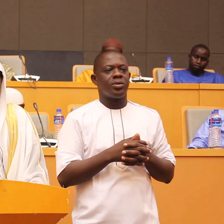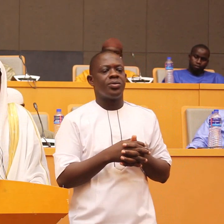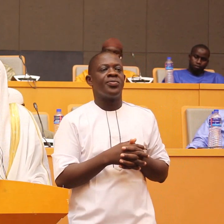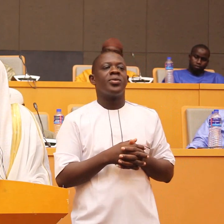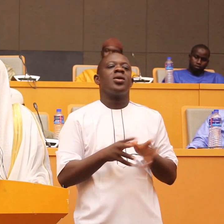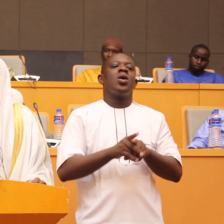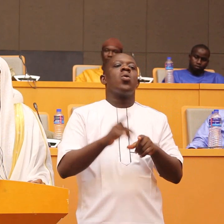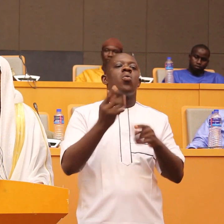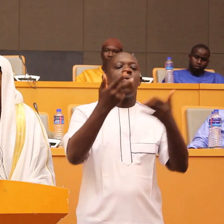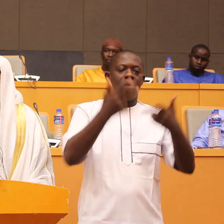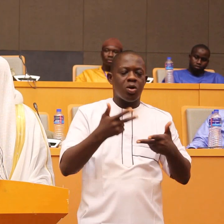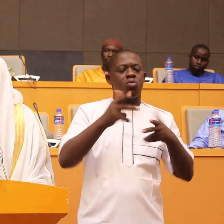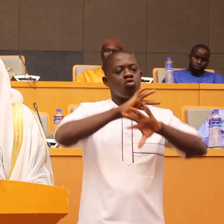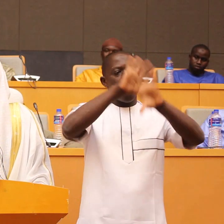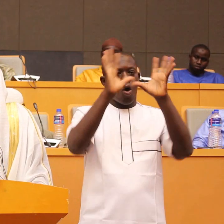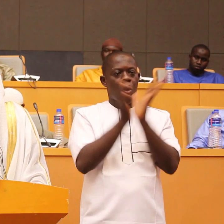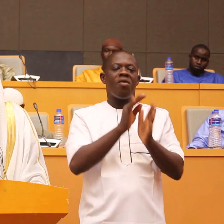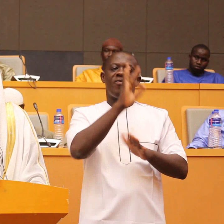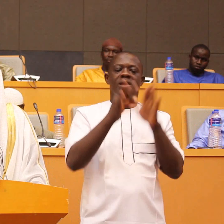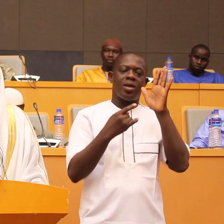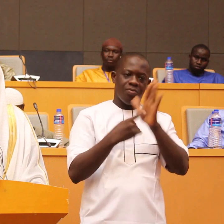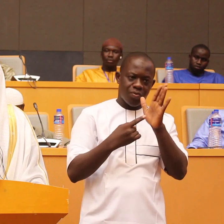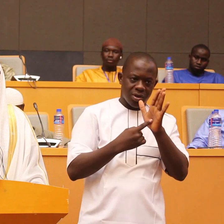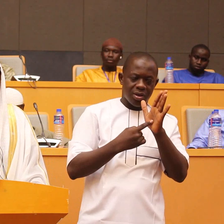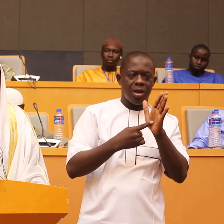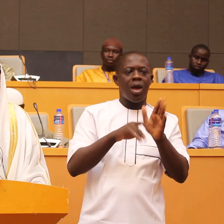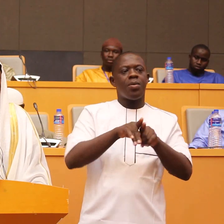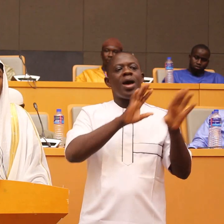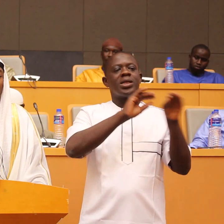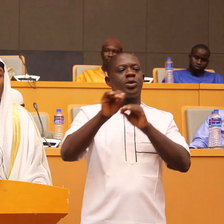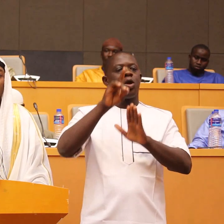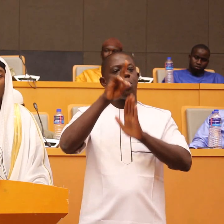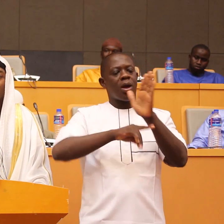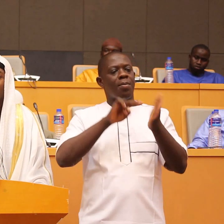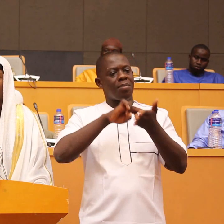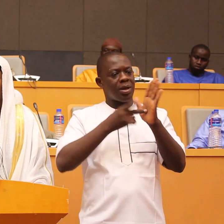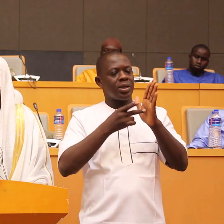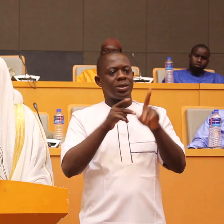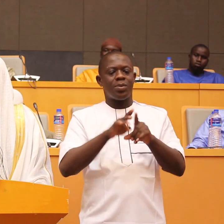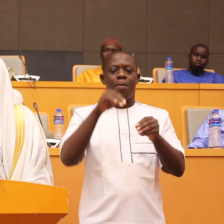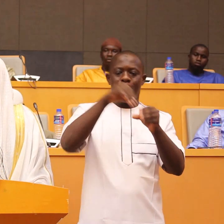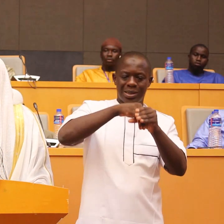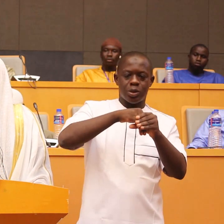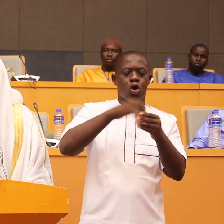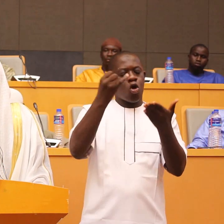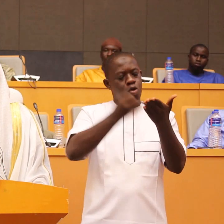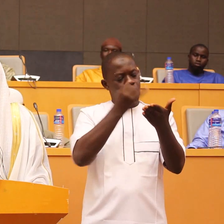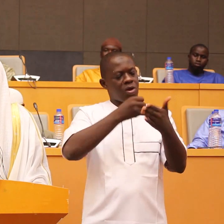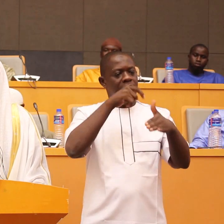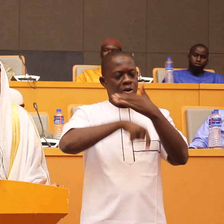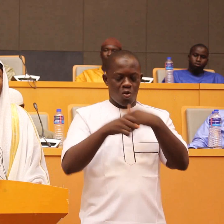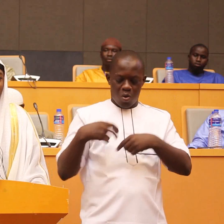we welcome you all in this great event with the title plan the Quran in your heart and